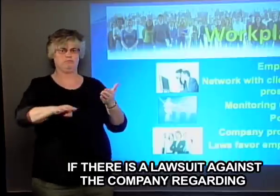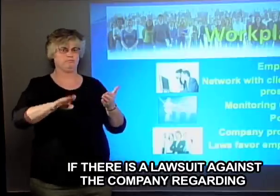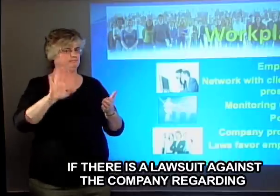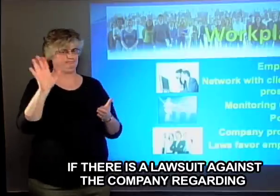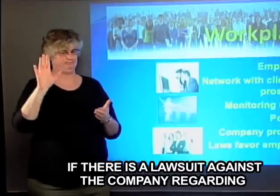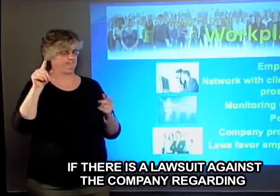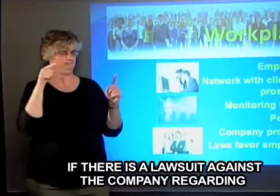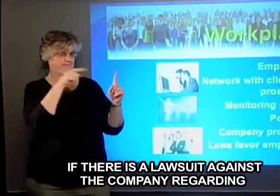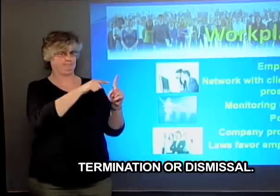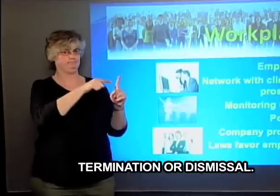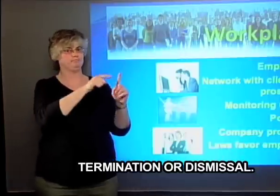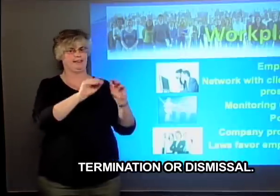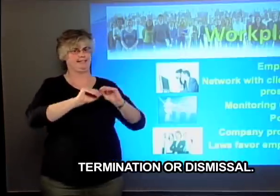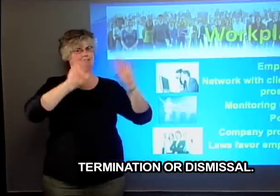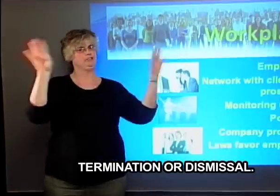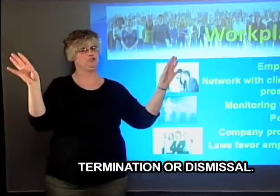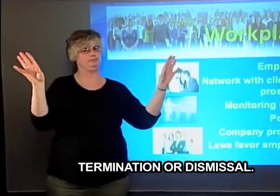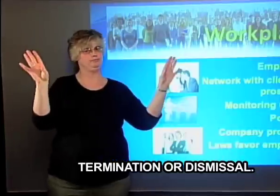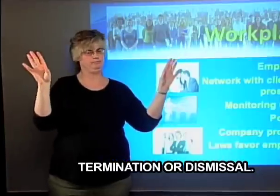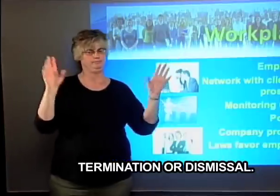regarding termination or dismissal.